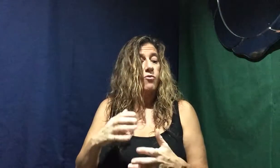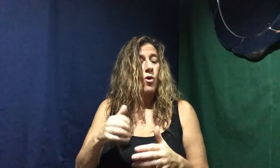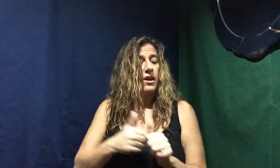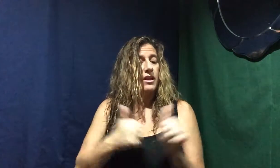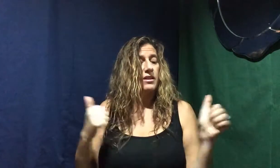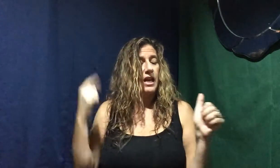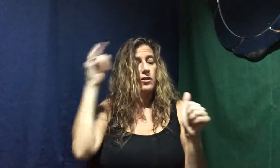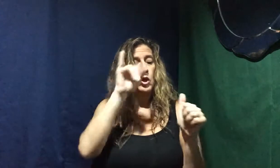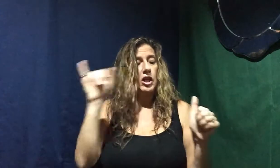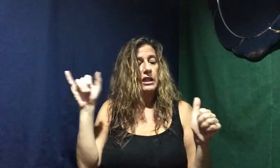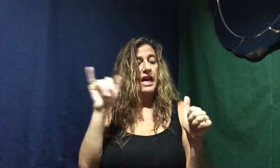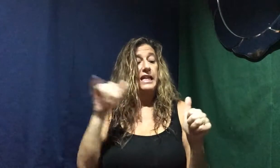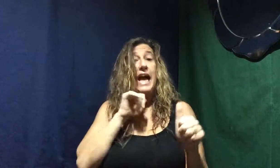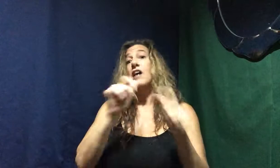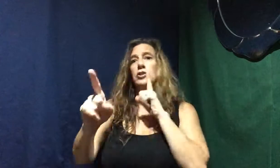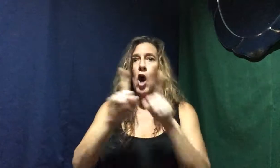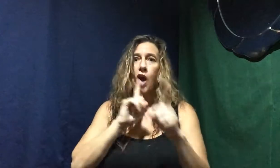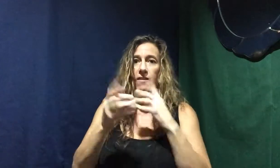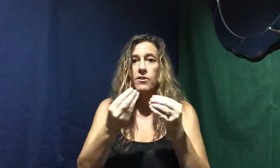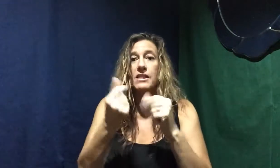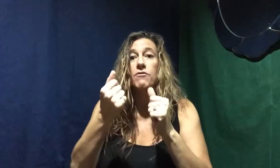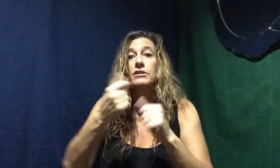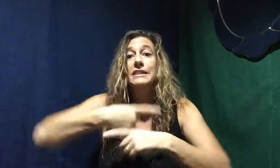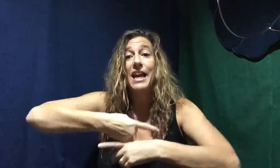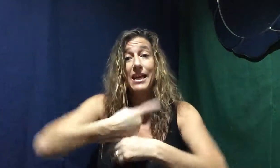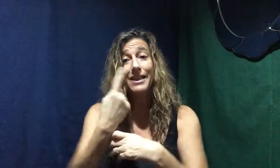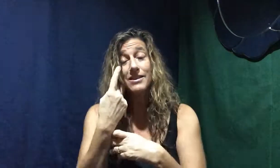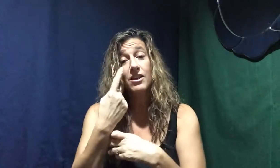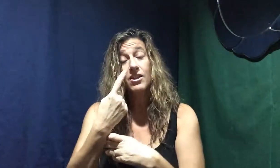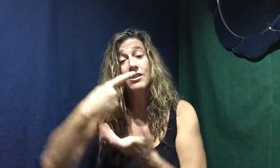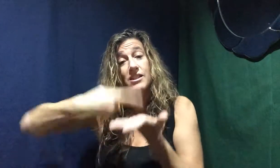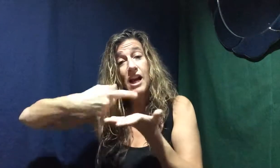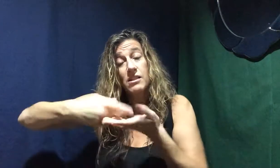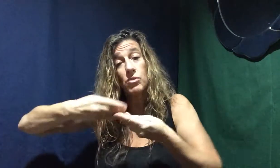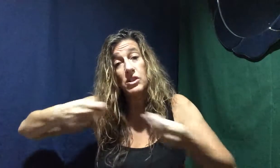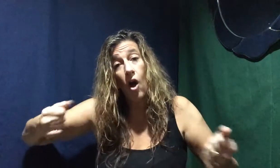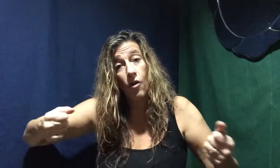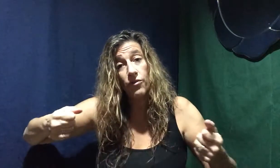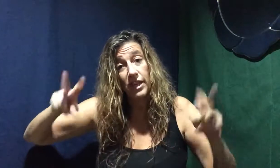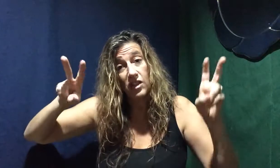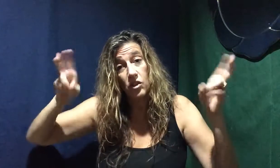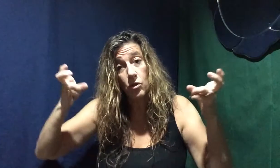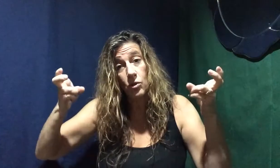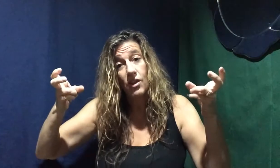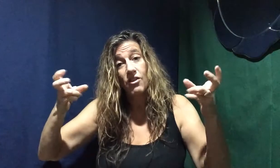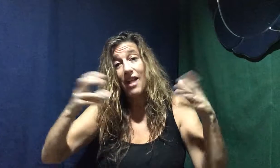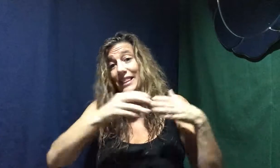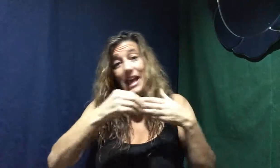Avoidant can look like not talking for several days to discuss and resolve the issue that led